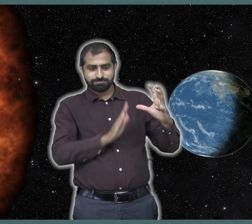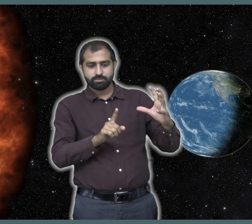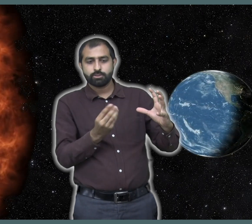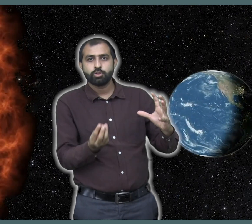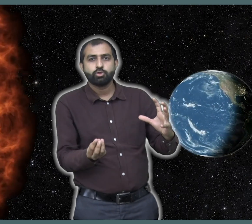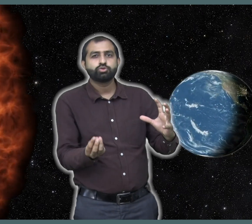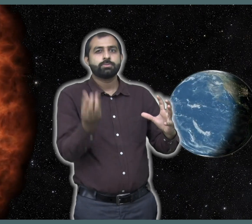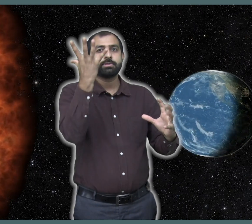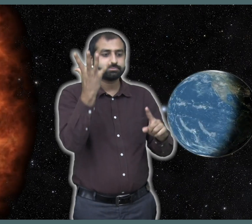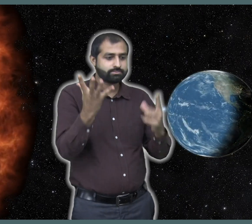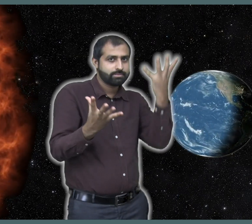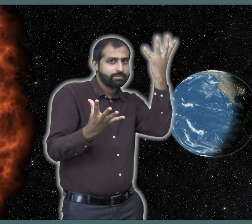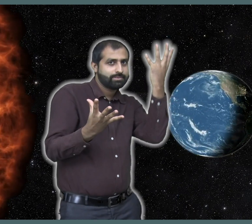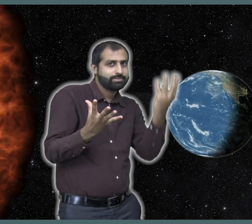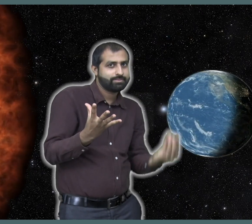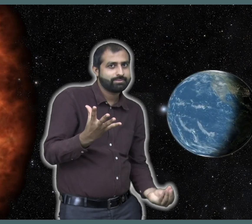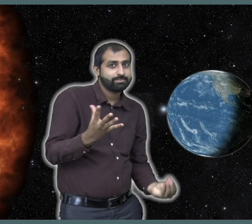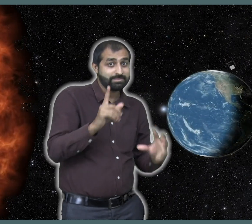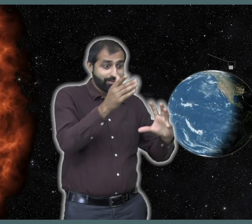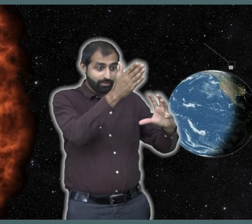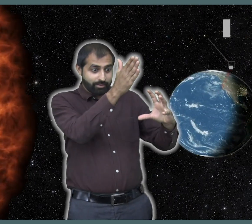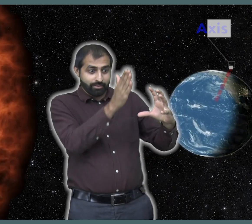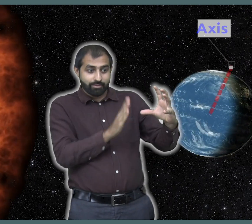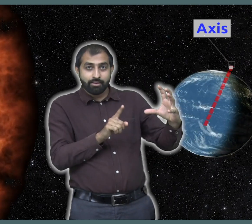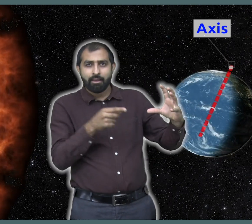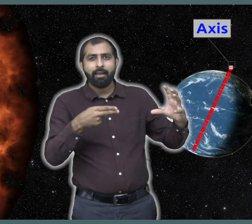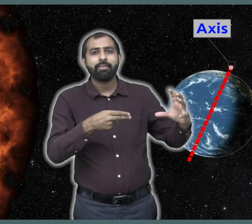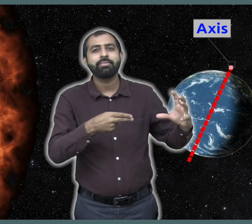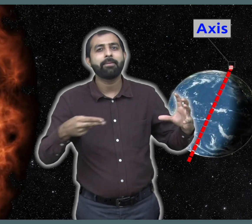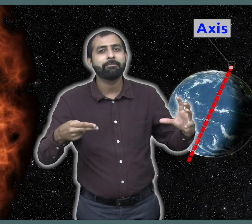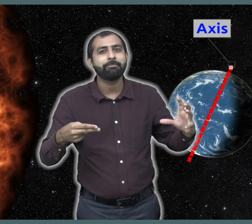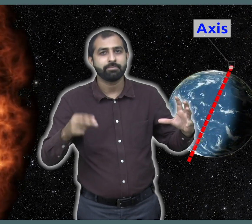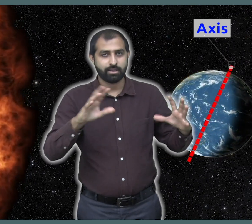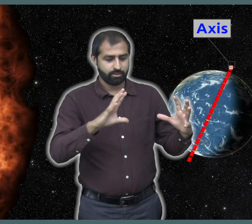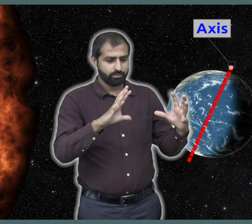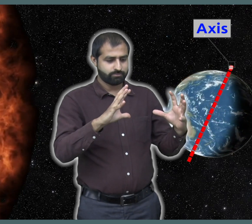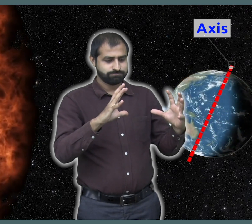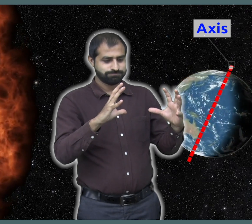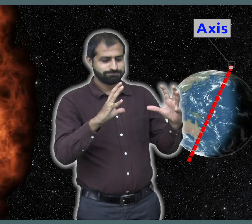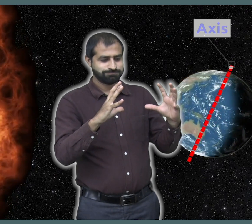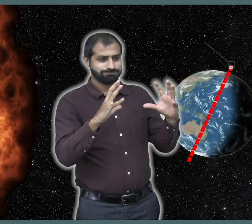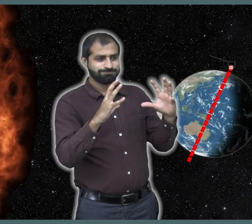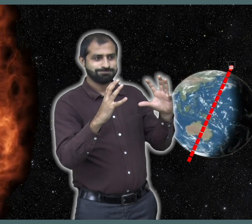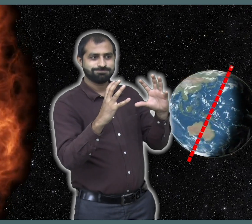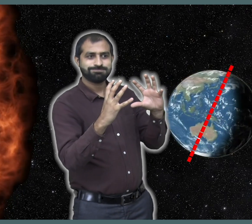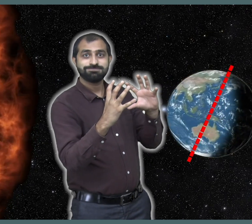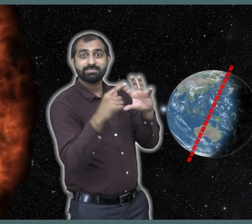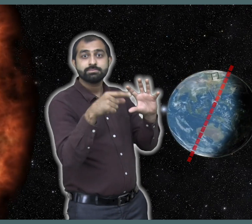We get day and night because the earth rotates on an imaginary line called its axis